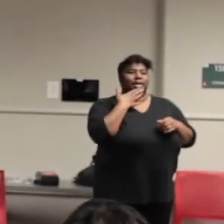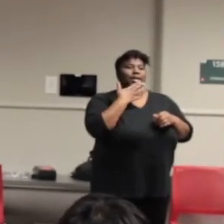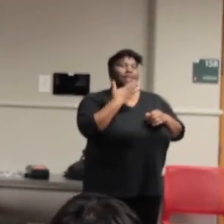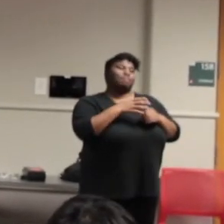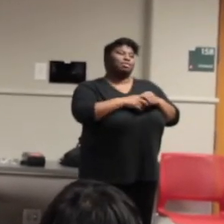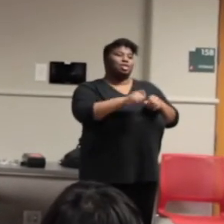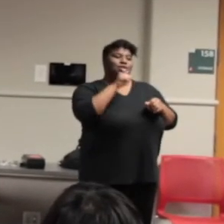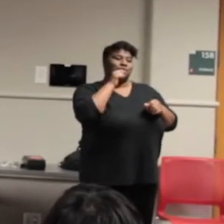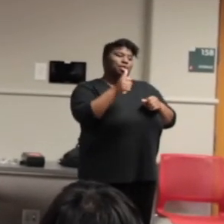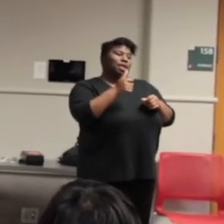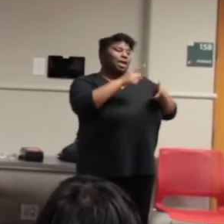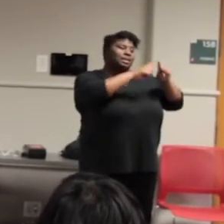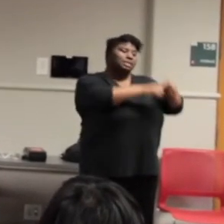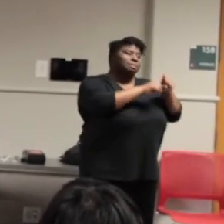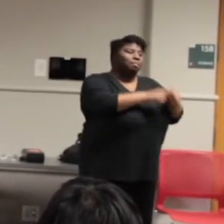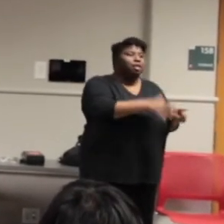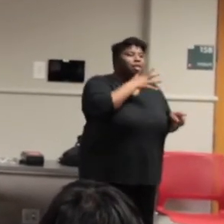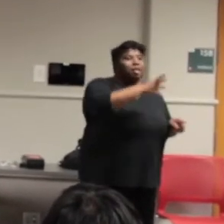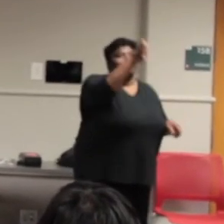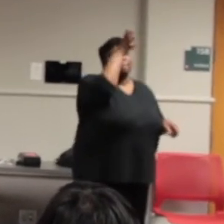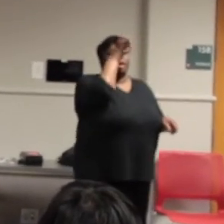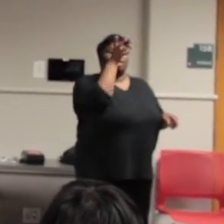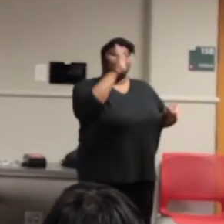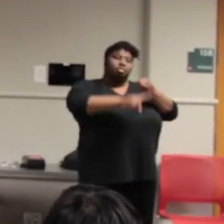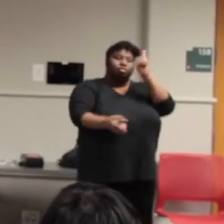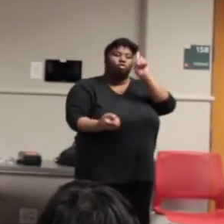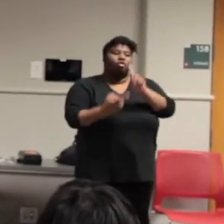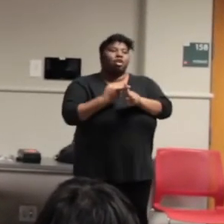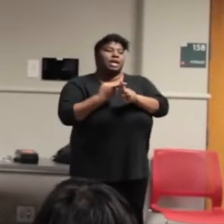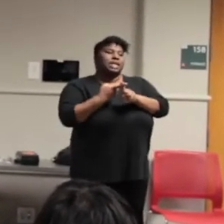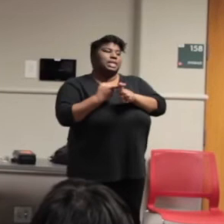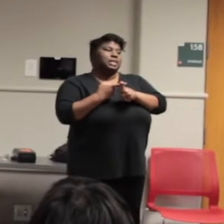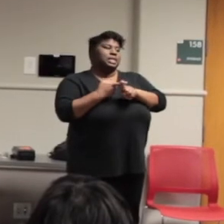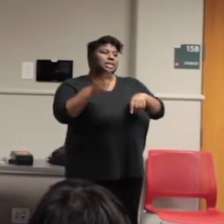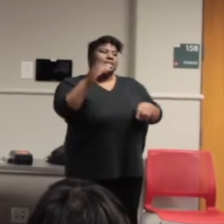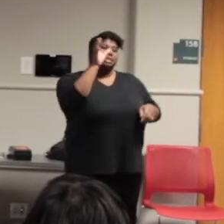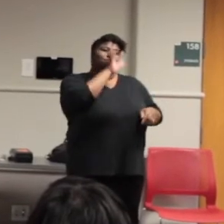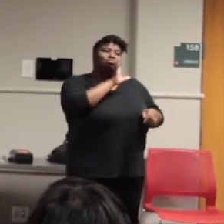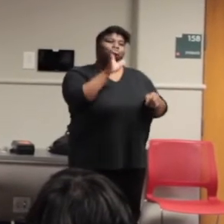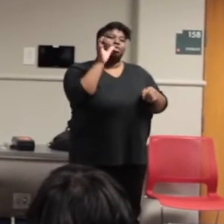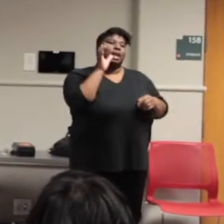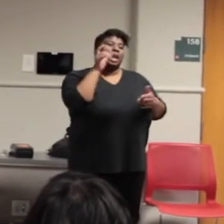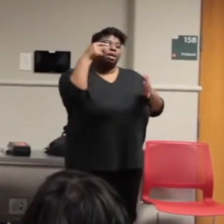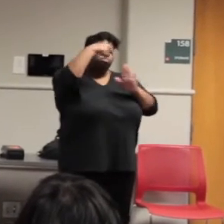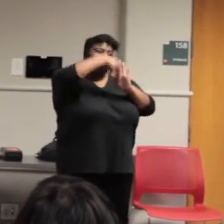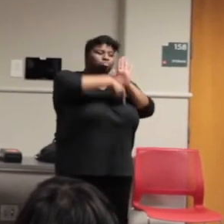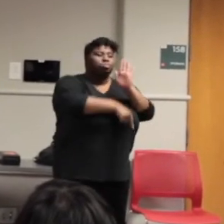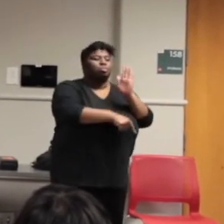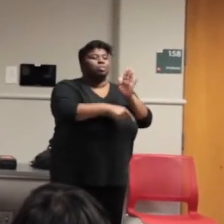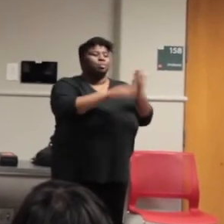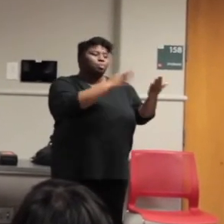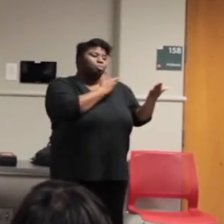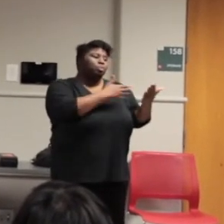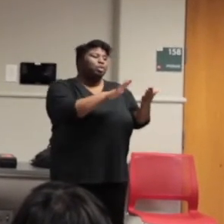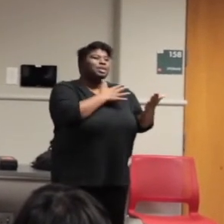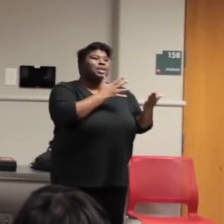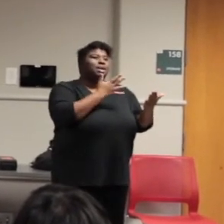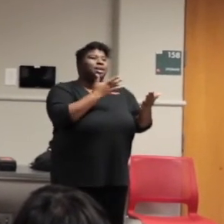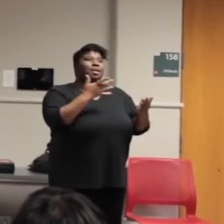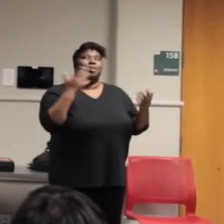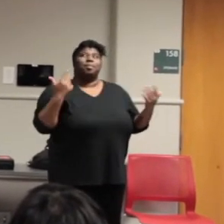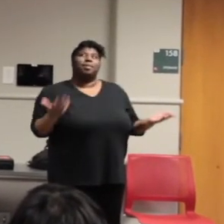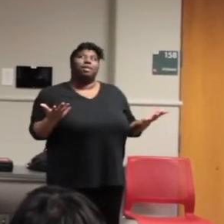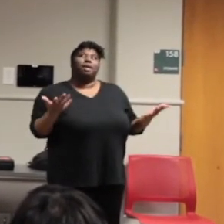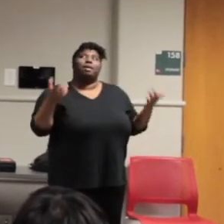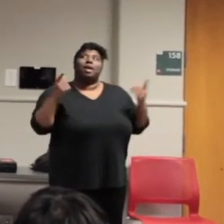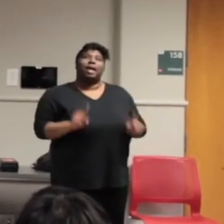art. Explore music, huh? Wait, um, wait a moment. What's happening? I think I, I just, and